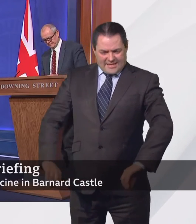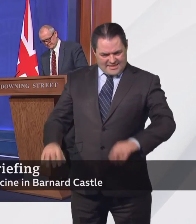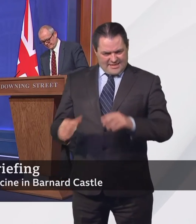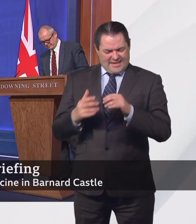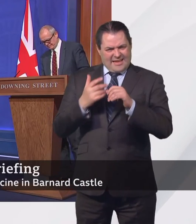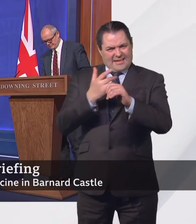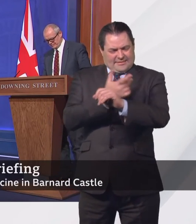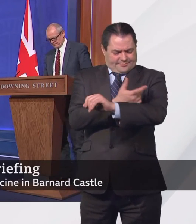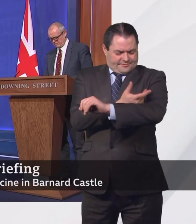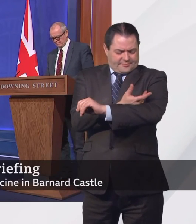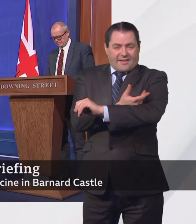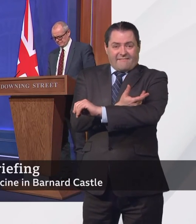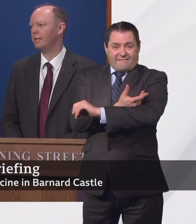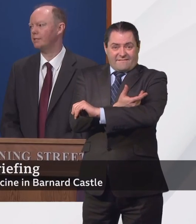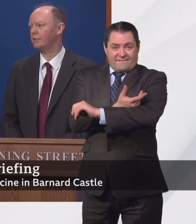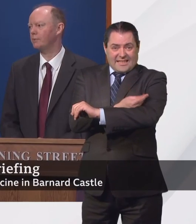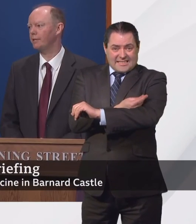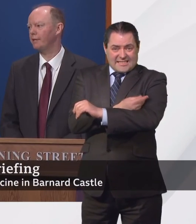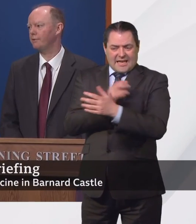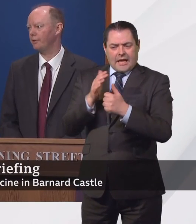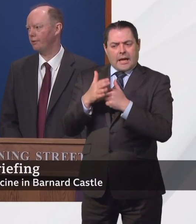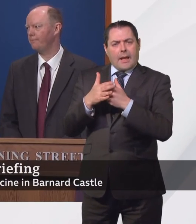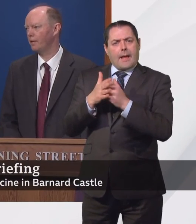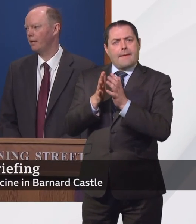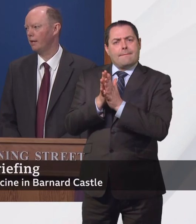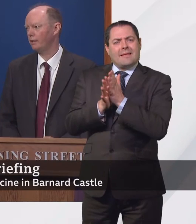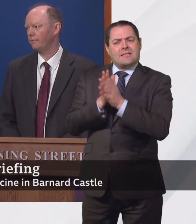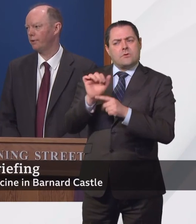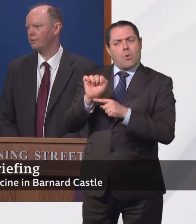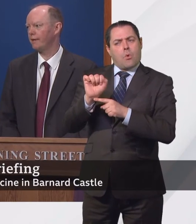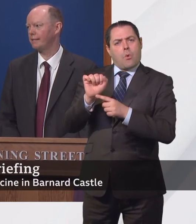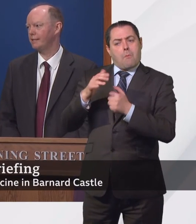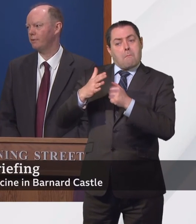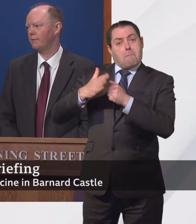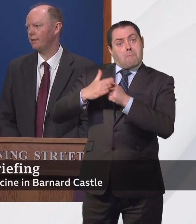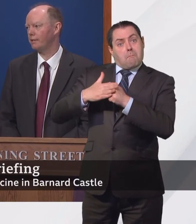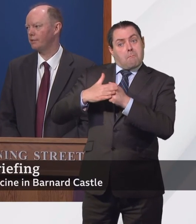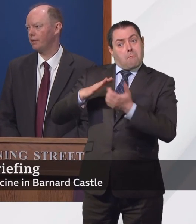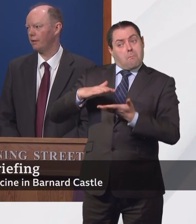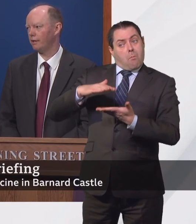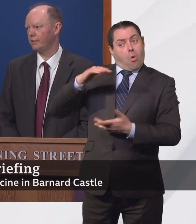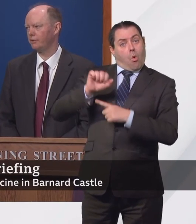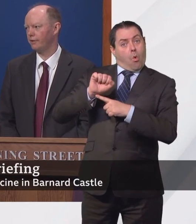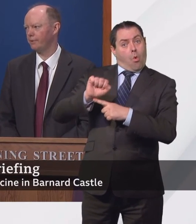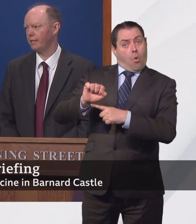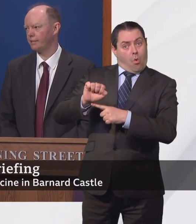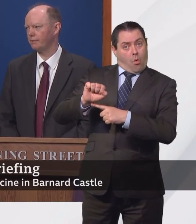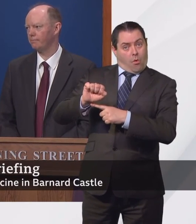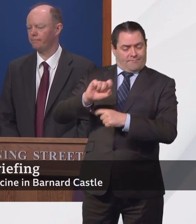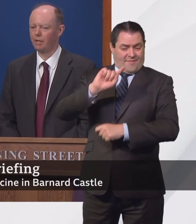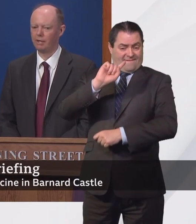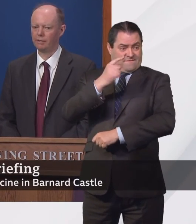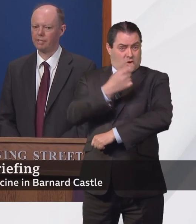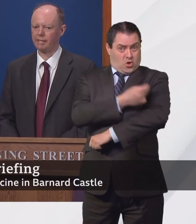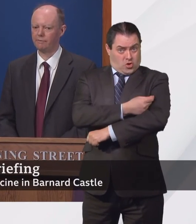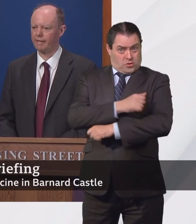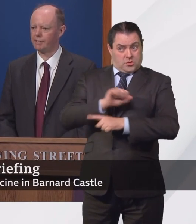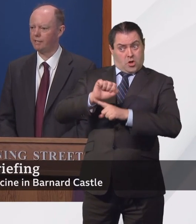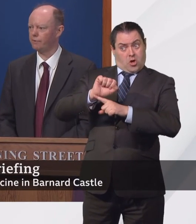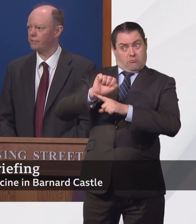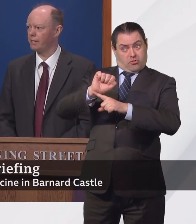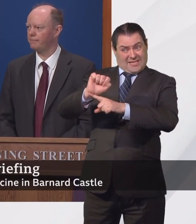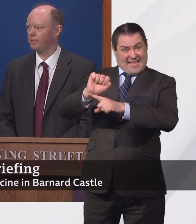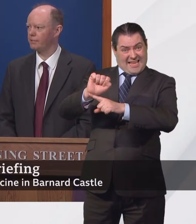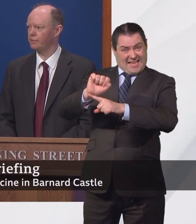they provide increasing levels of protection as we go through. The first vaccine provides a high degree of protection. The second